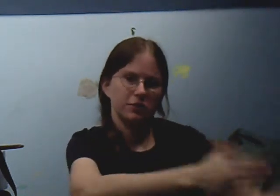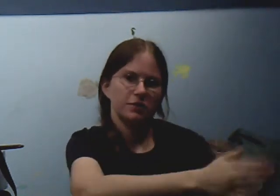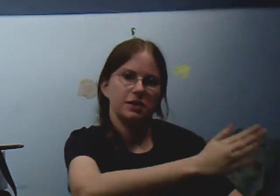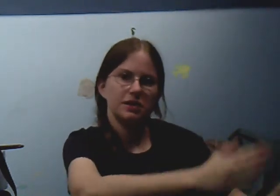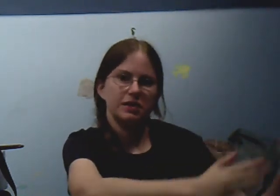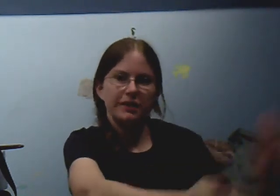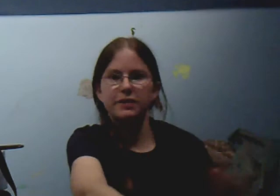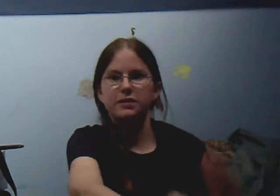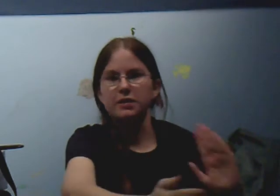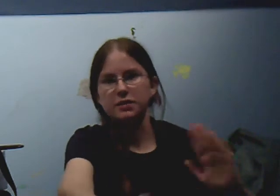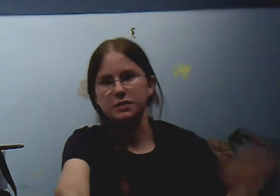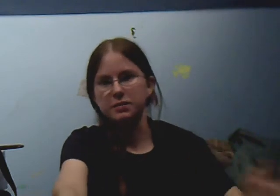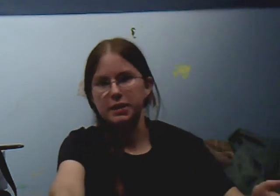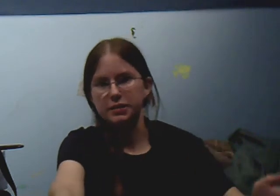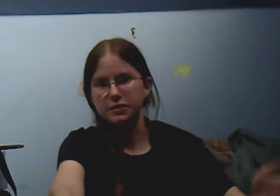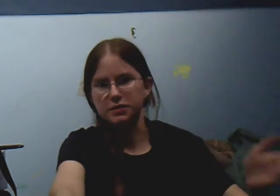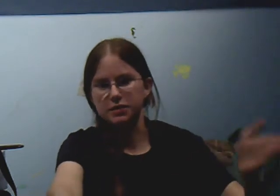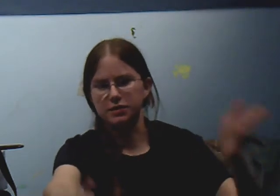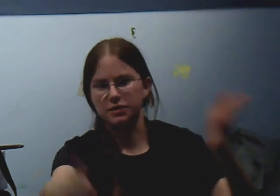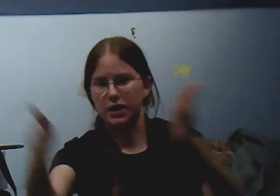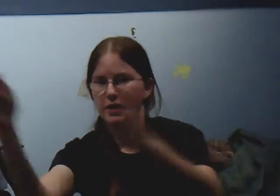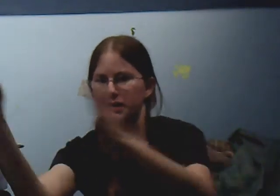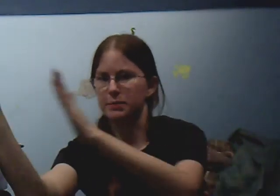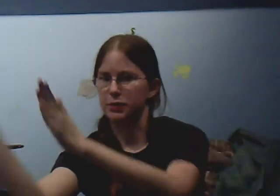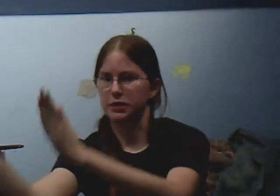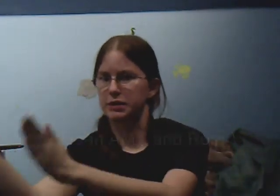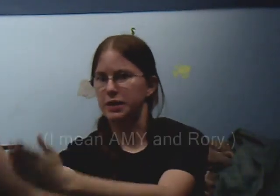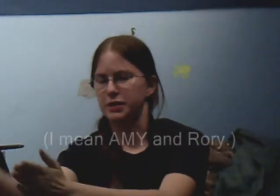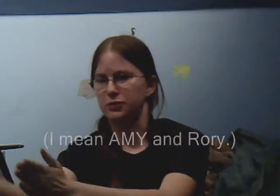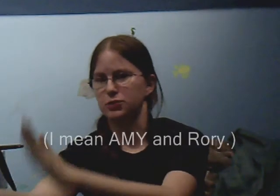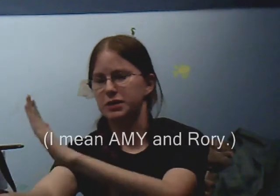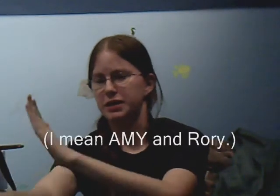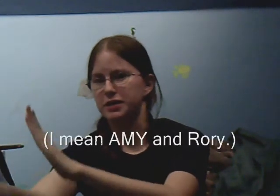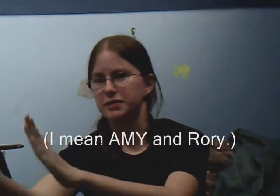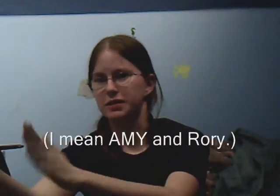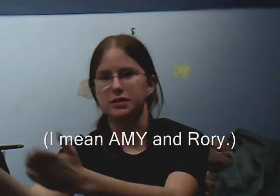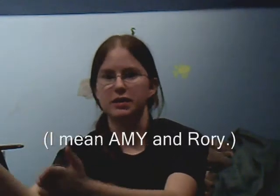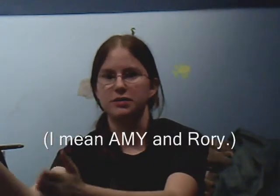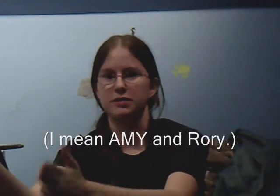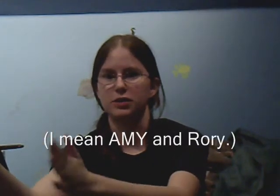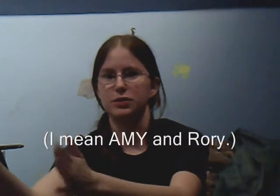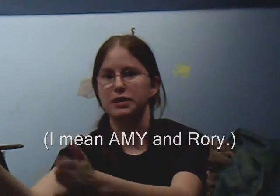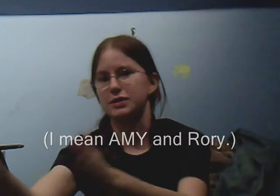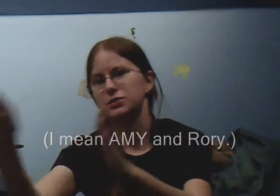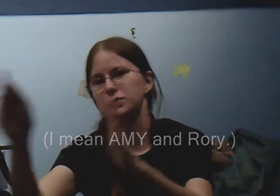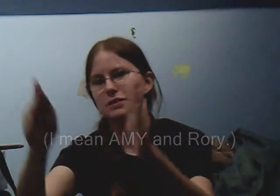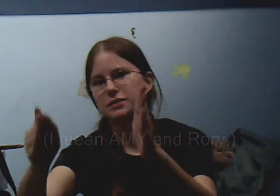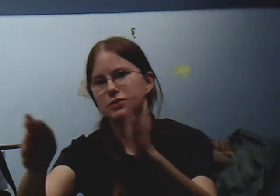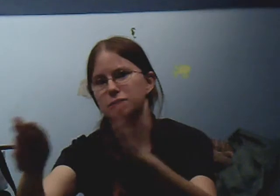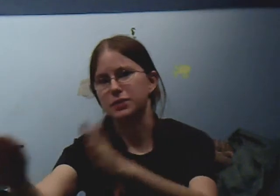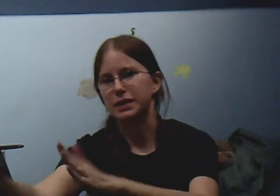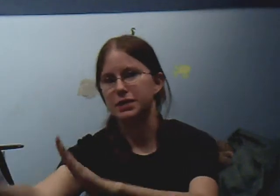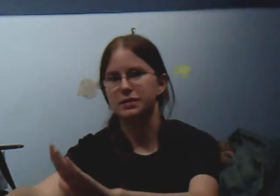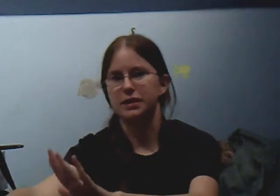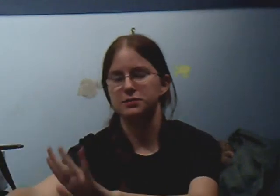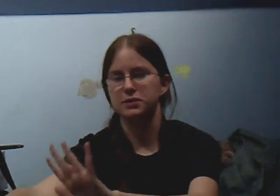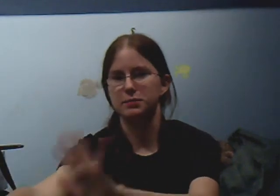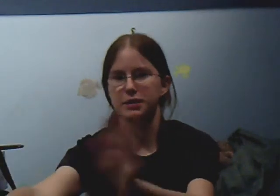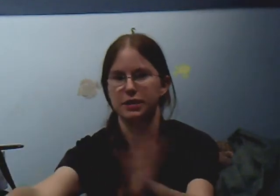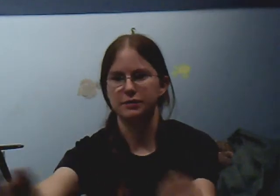Russell T. Davies era companions, because I'm putting Donna and Rory kind of in a class of their own, and I don't even know why exactly, but